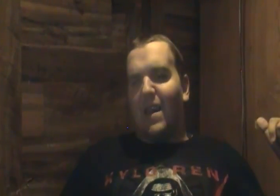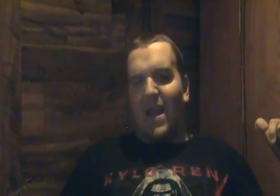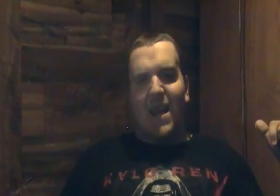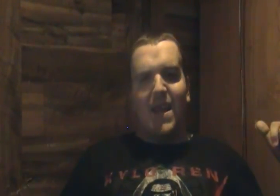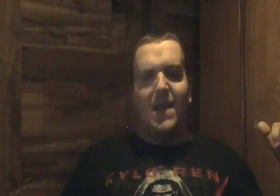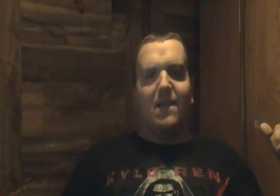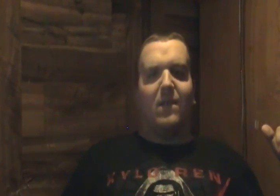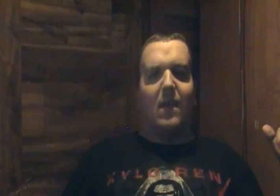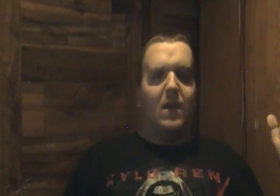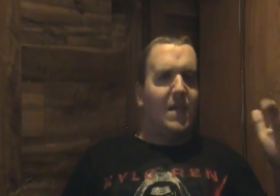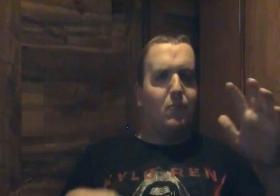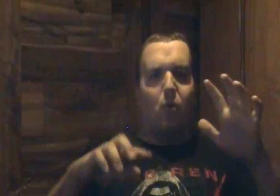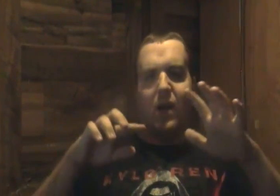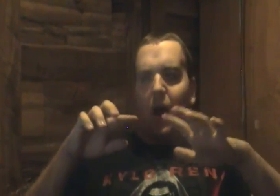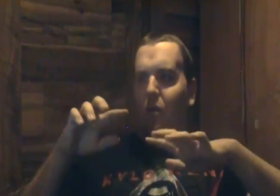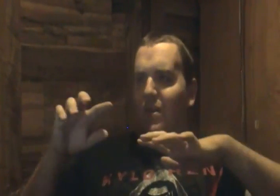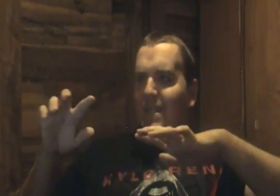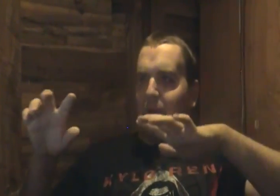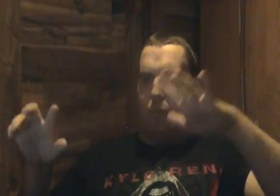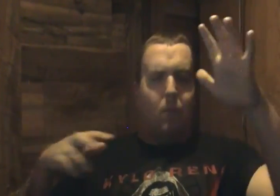he's exploring all the temple